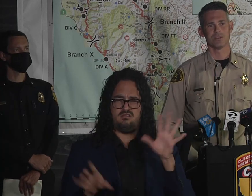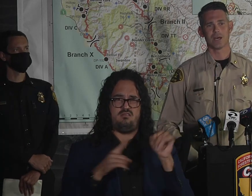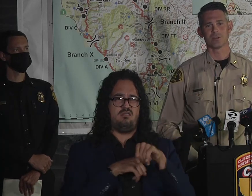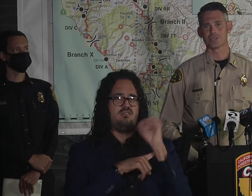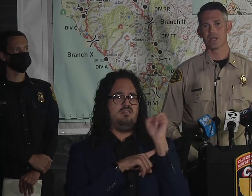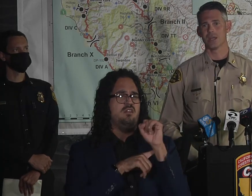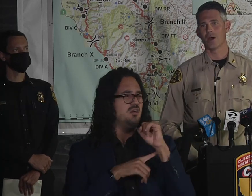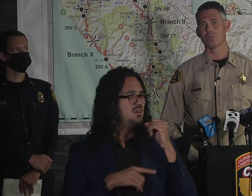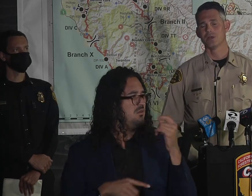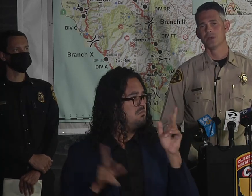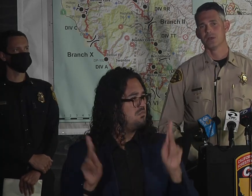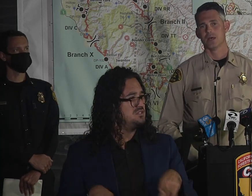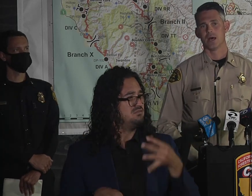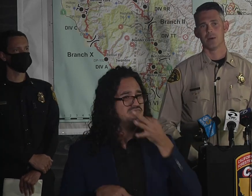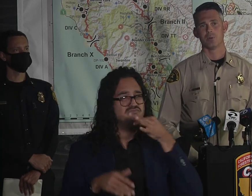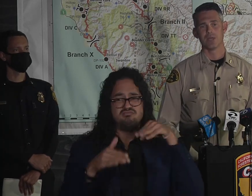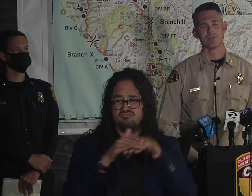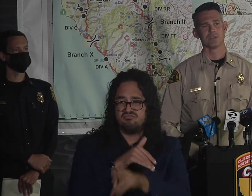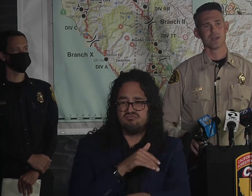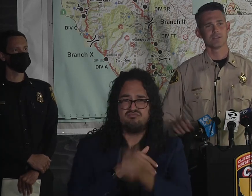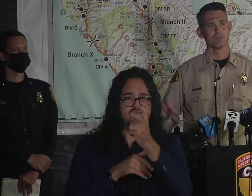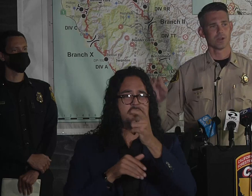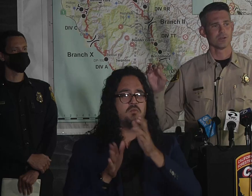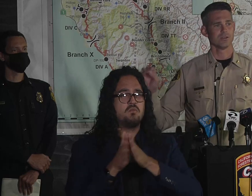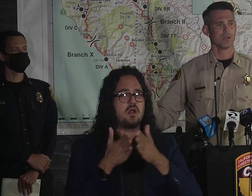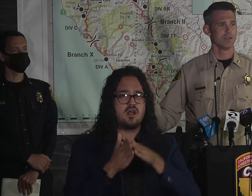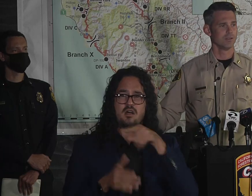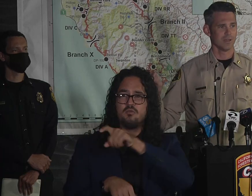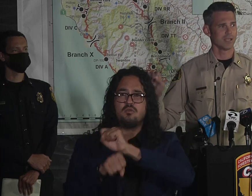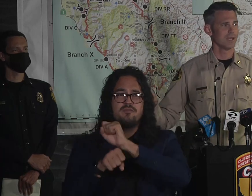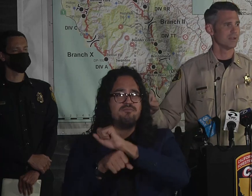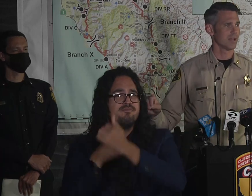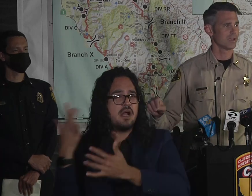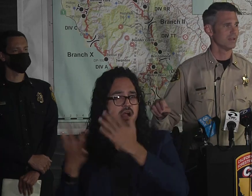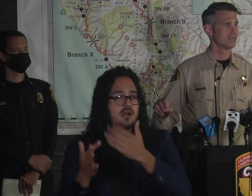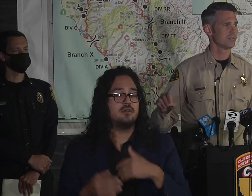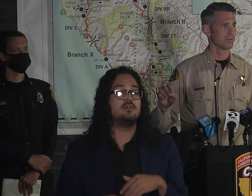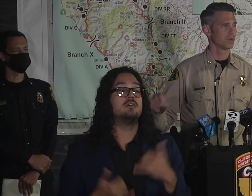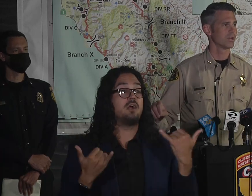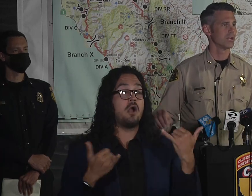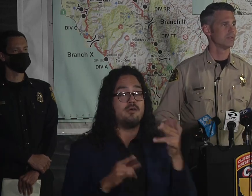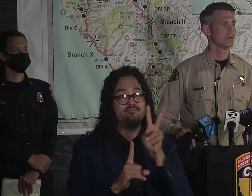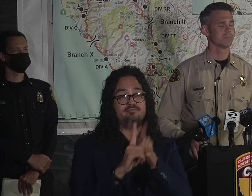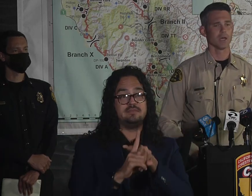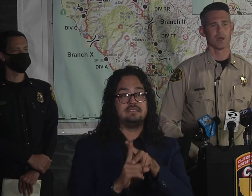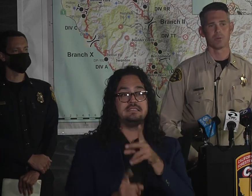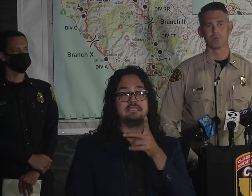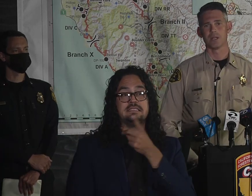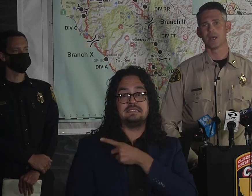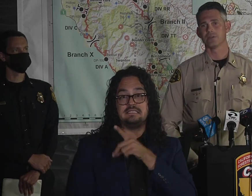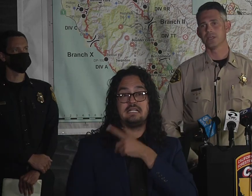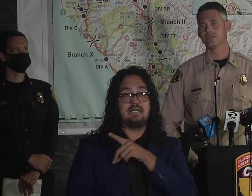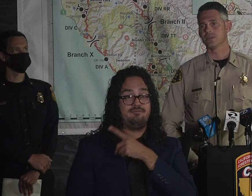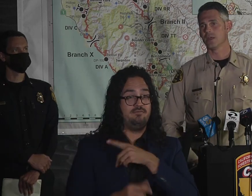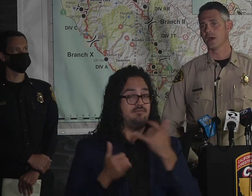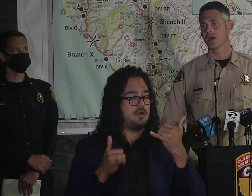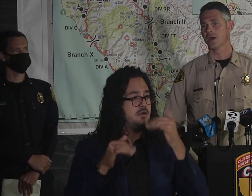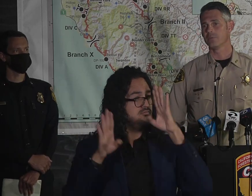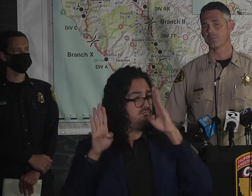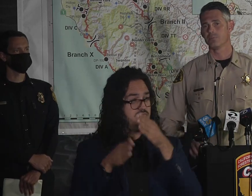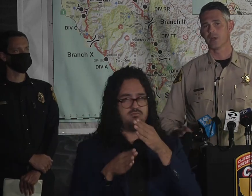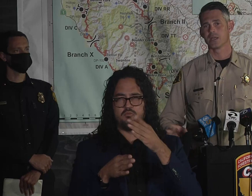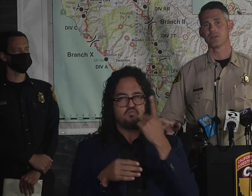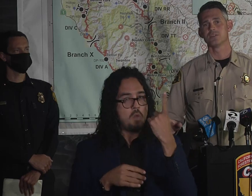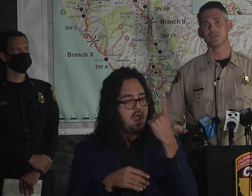someone that's out there trying to help, but we have a detective and are dedicated to that case, so we're looking into it. We're running down leads, and